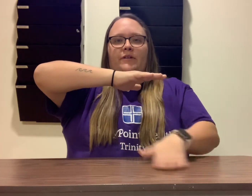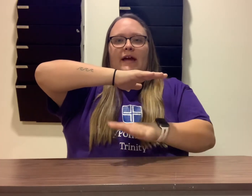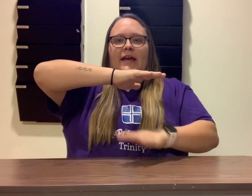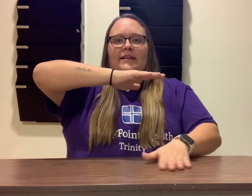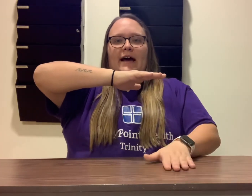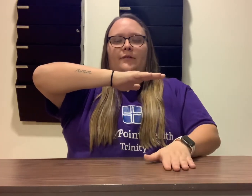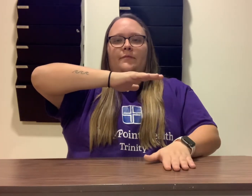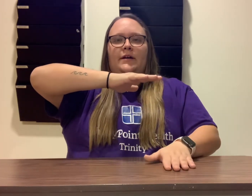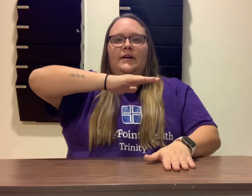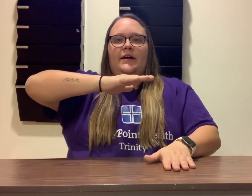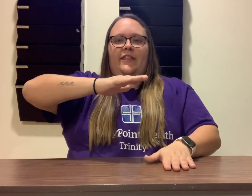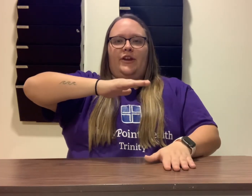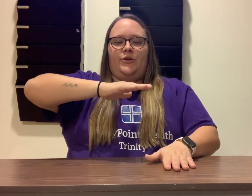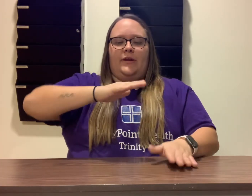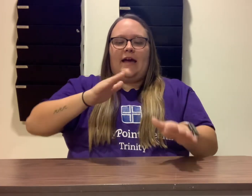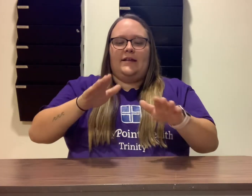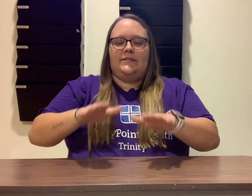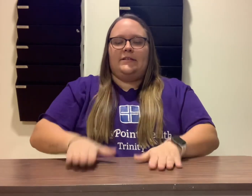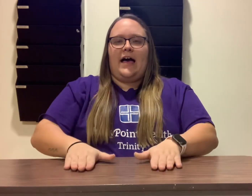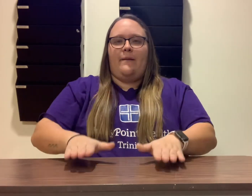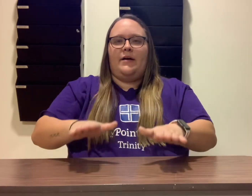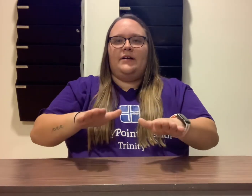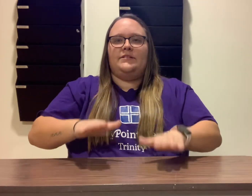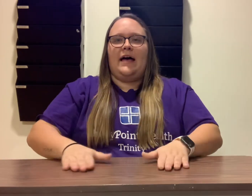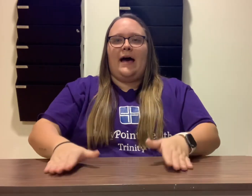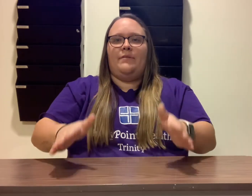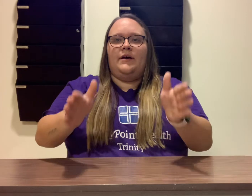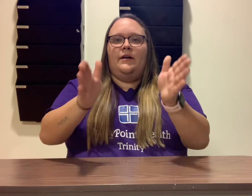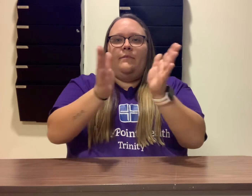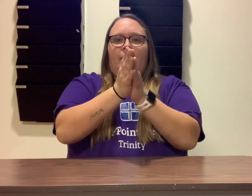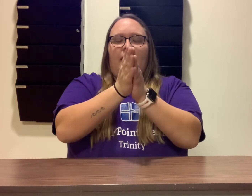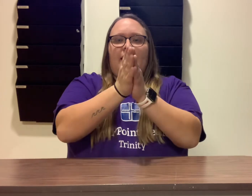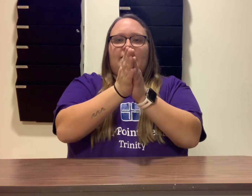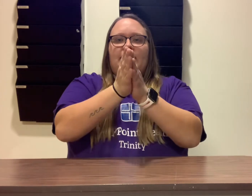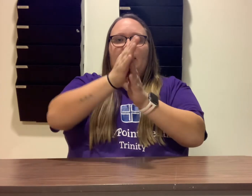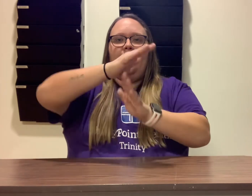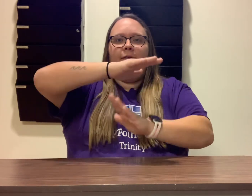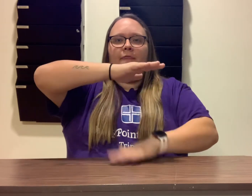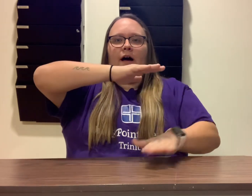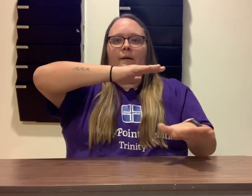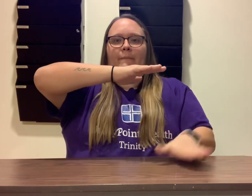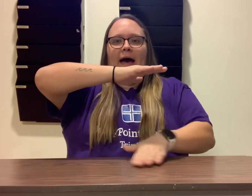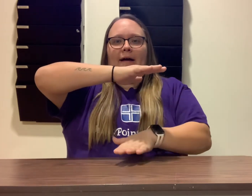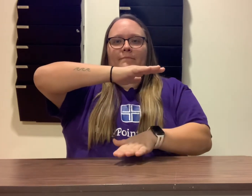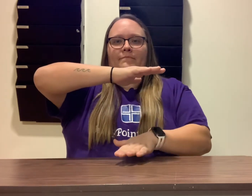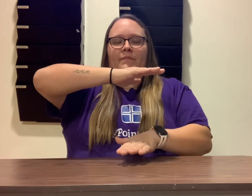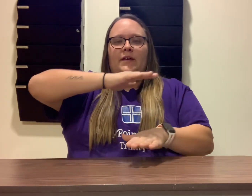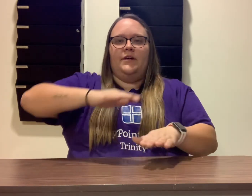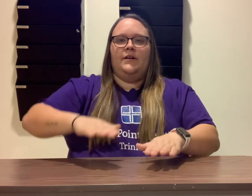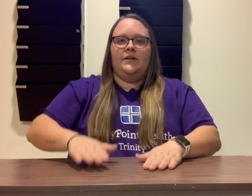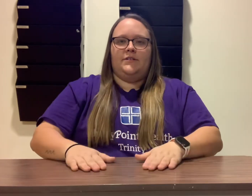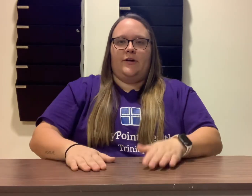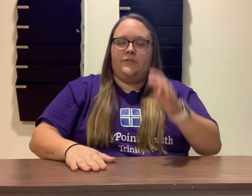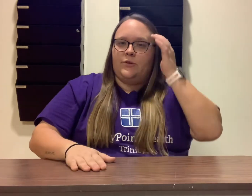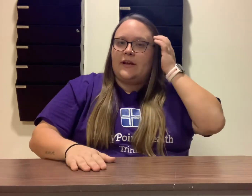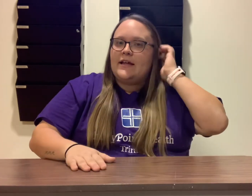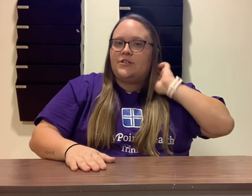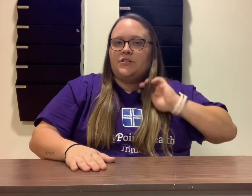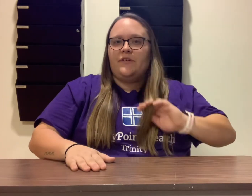right hand down and then you do it again. Slap, slap, pause the mat. So do it again. Start to finish.